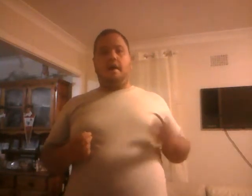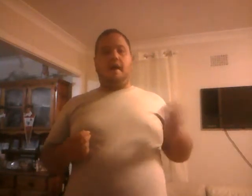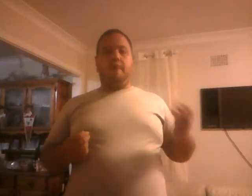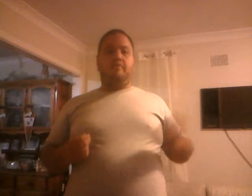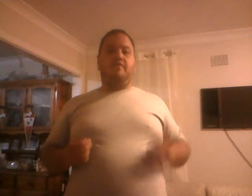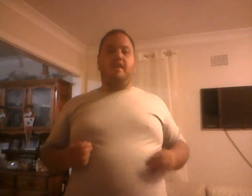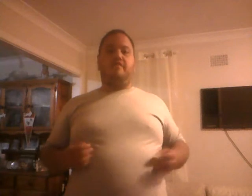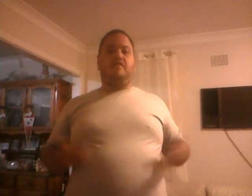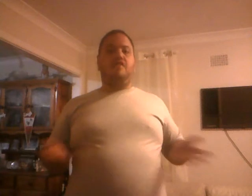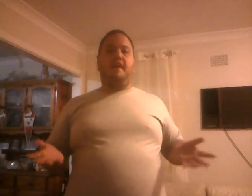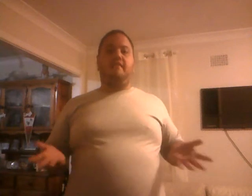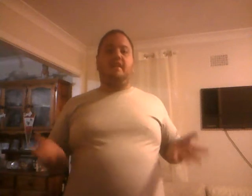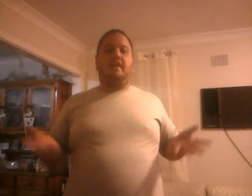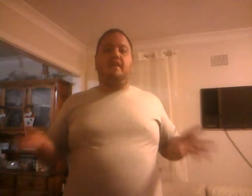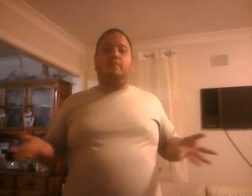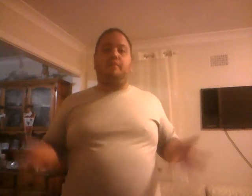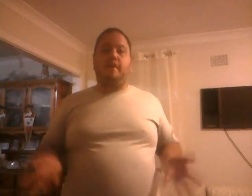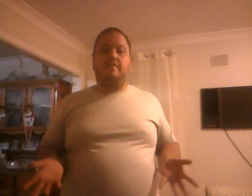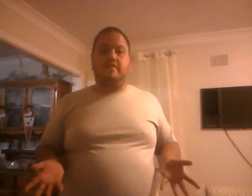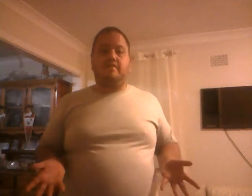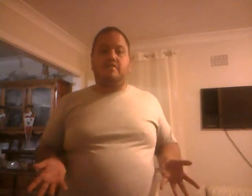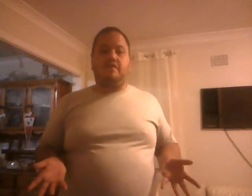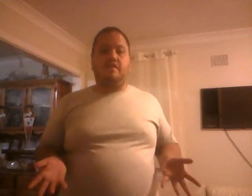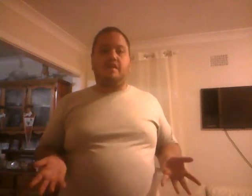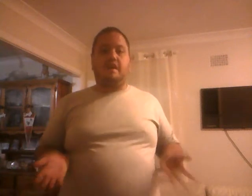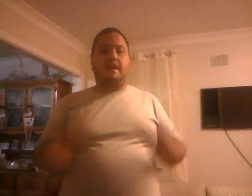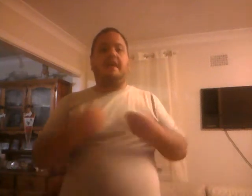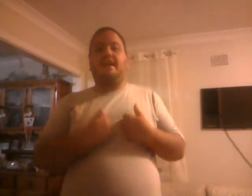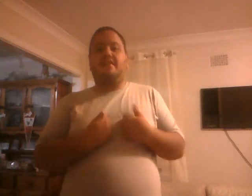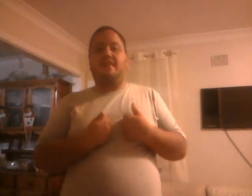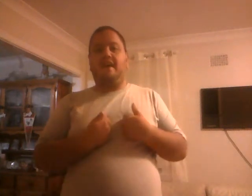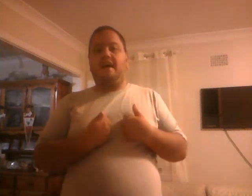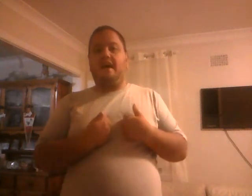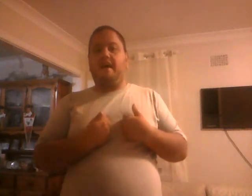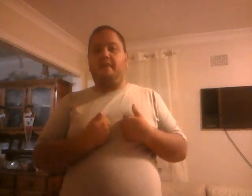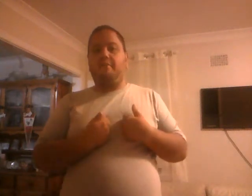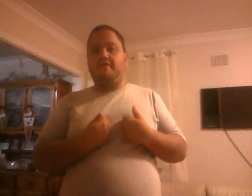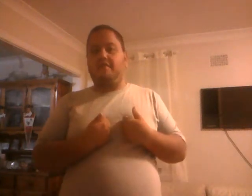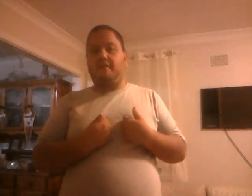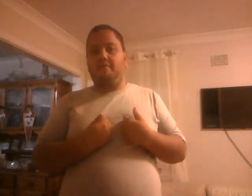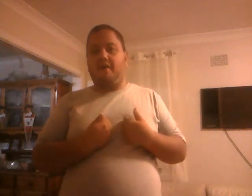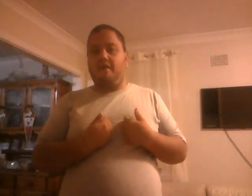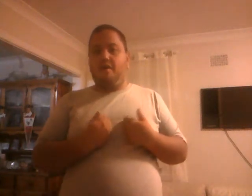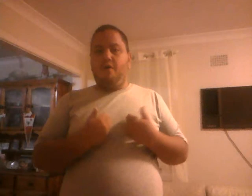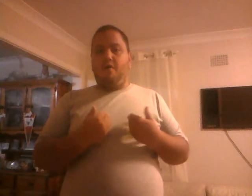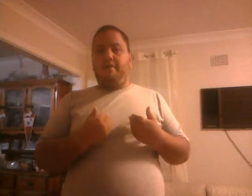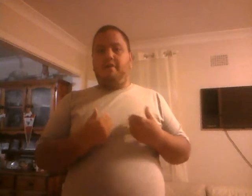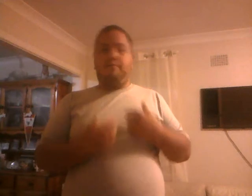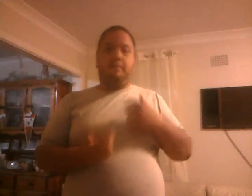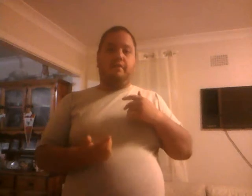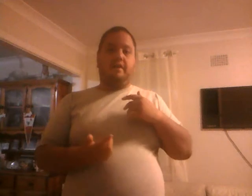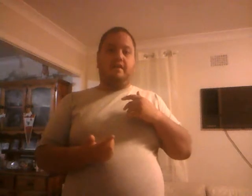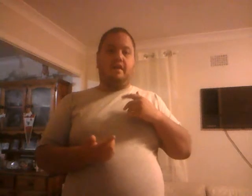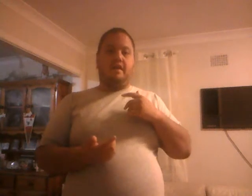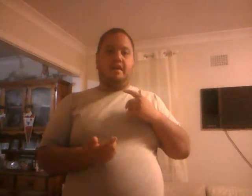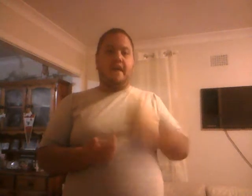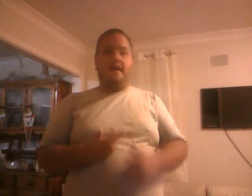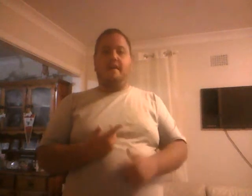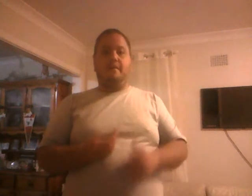And, besides, you don't have any legal precedence to, to get a person like me. When there are people in Canada.